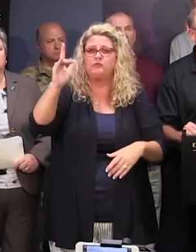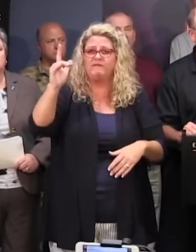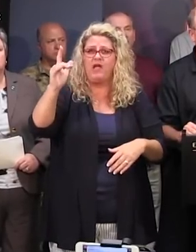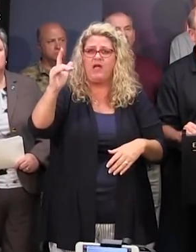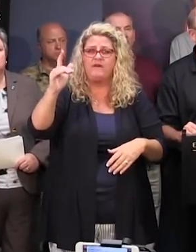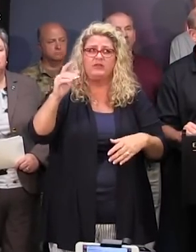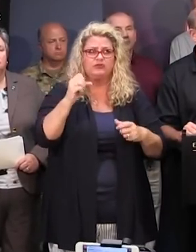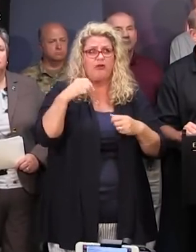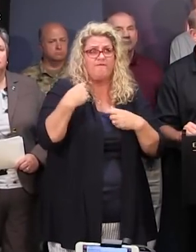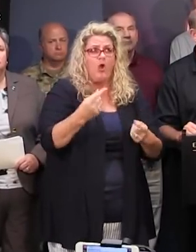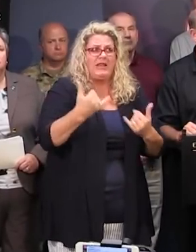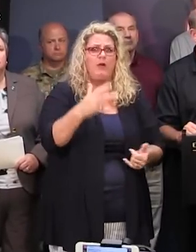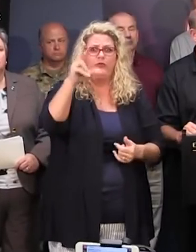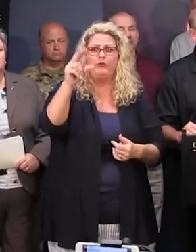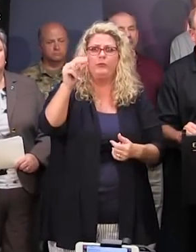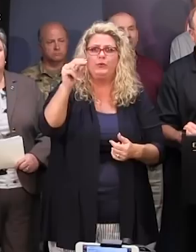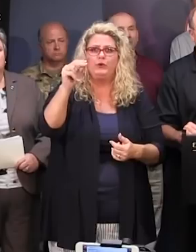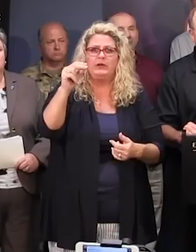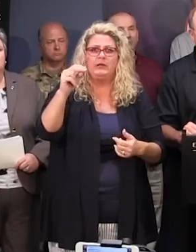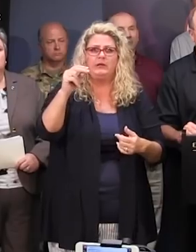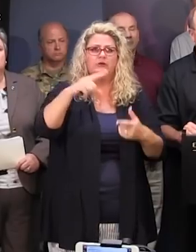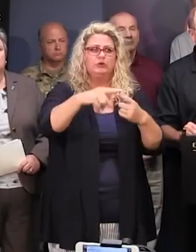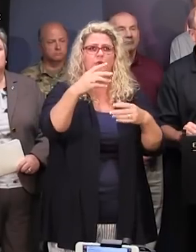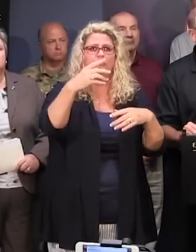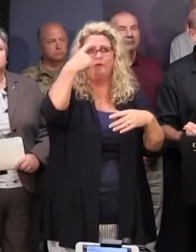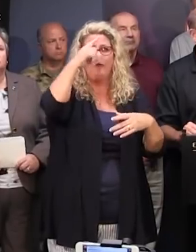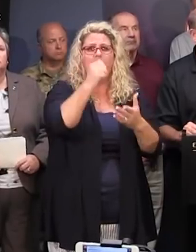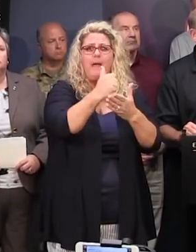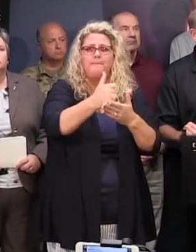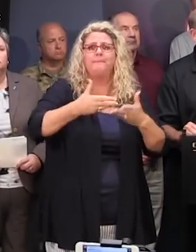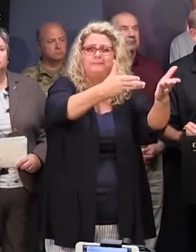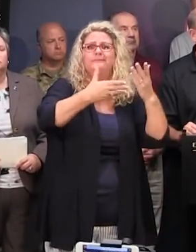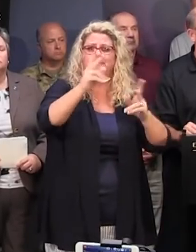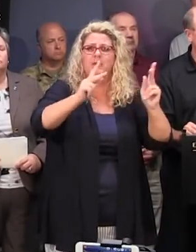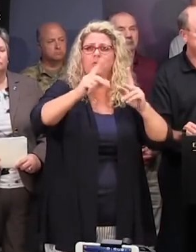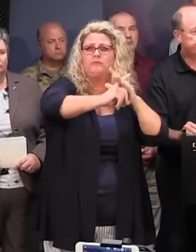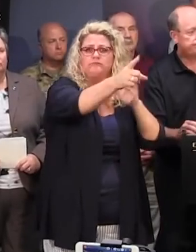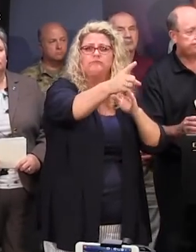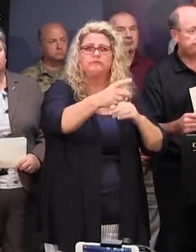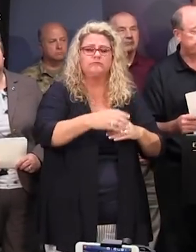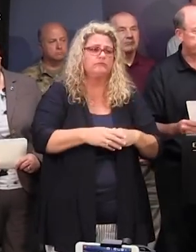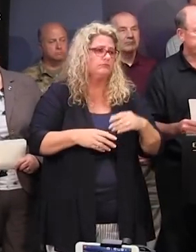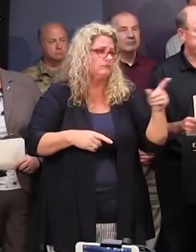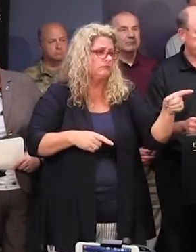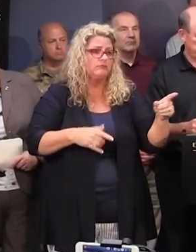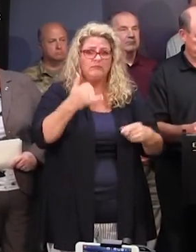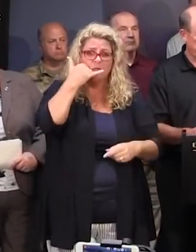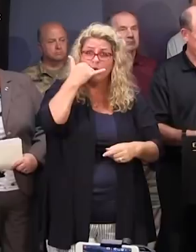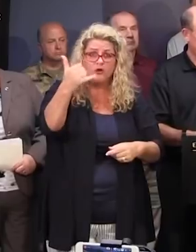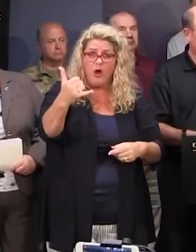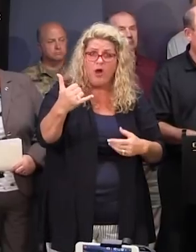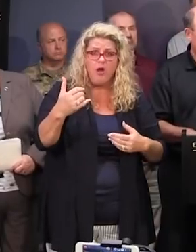used at least 30 of them that I know to transport people. So they're available as we continue this operation. And can they just use that normal